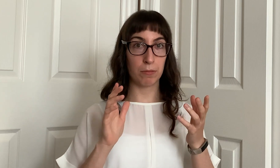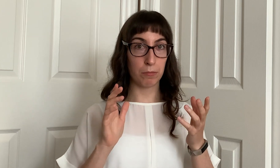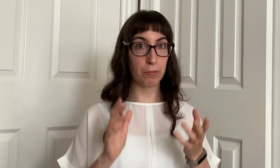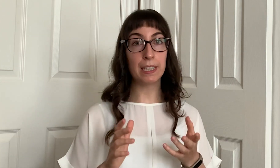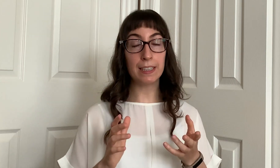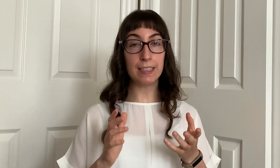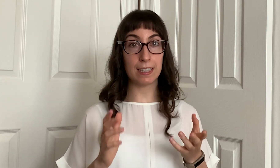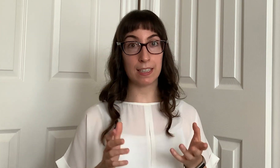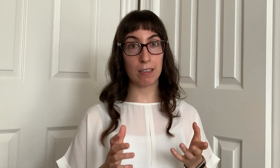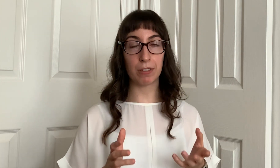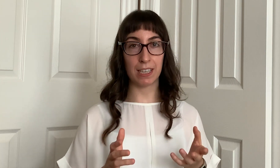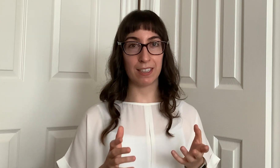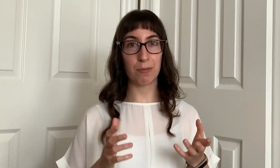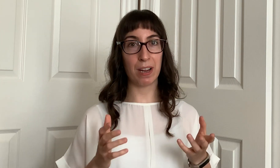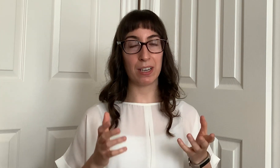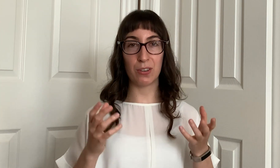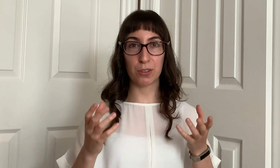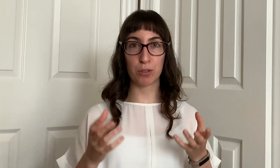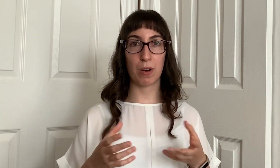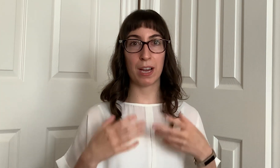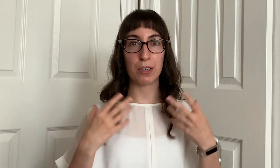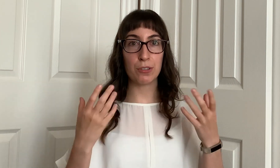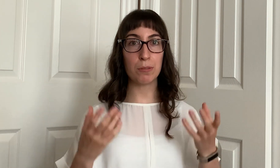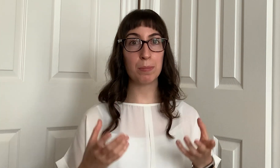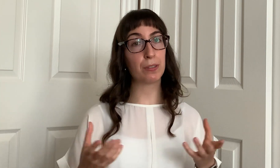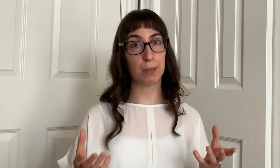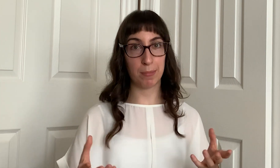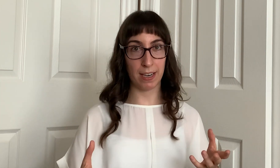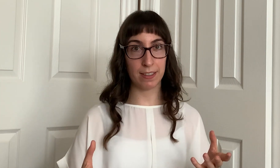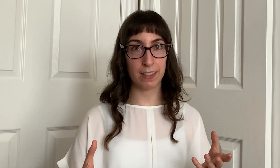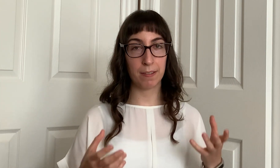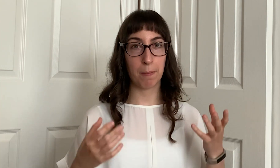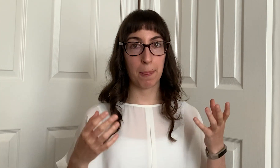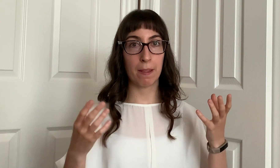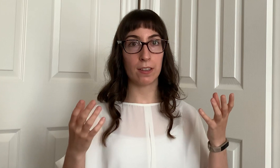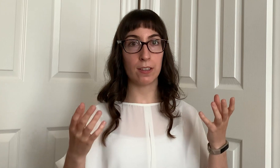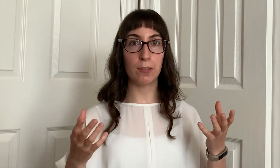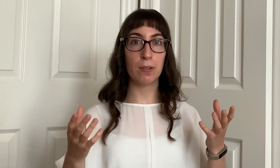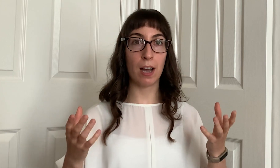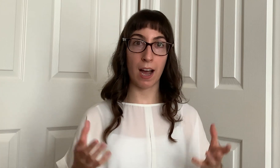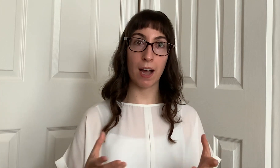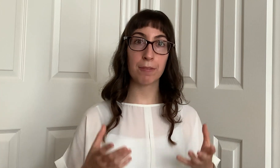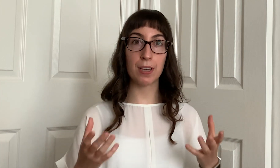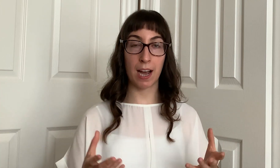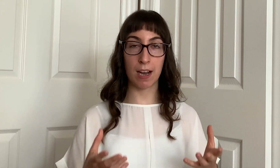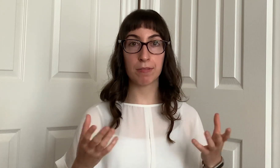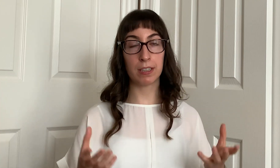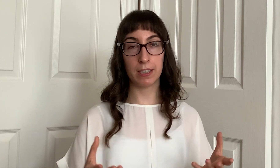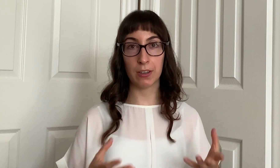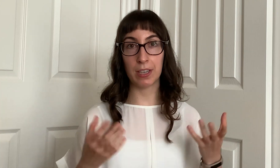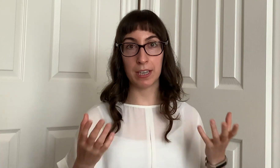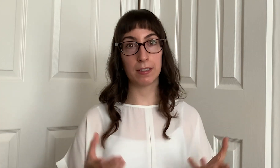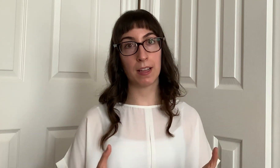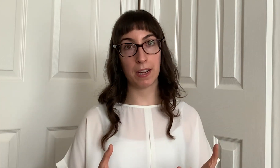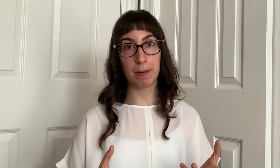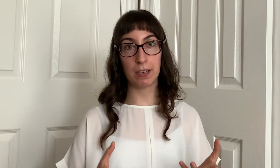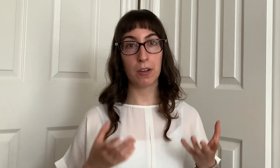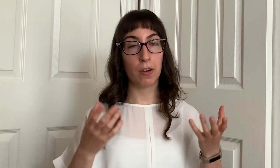really significant when you're trying to build a brand you have to have clarity and alignment